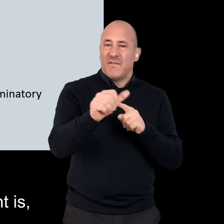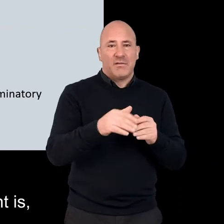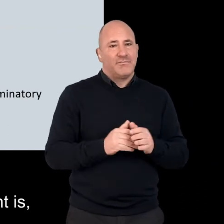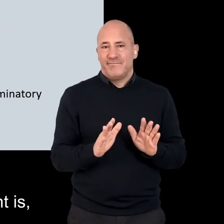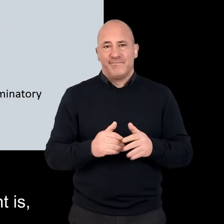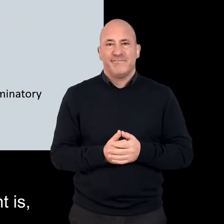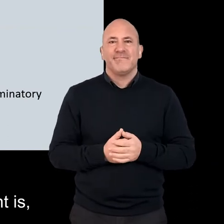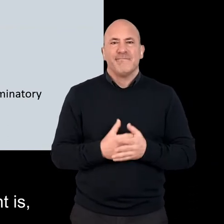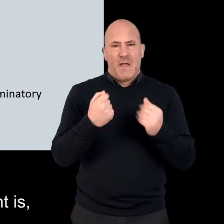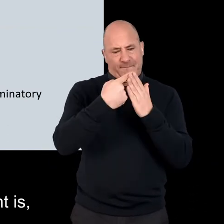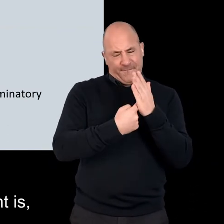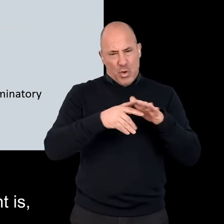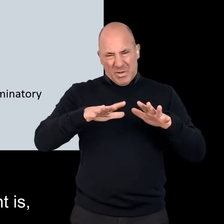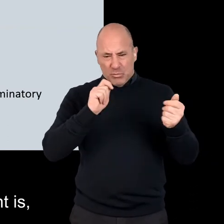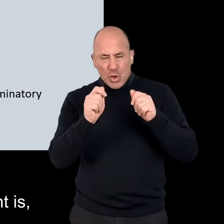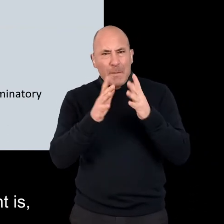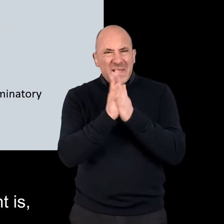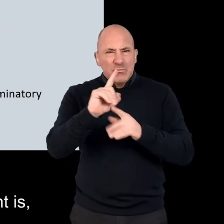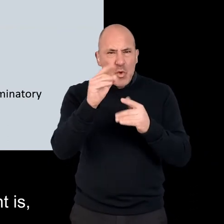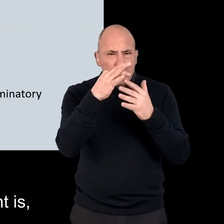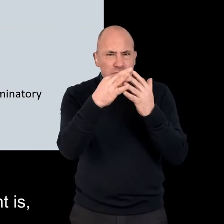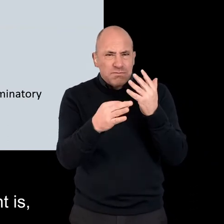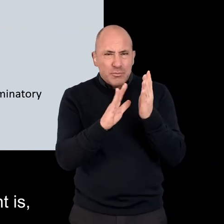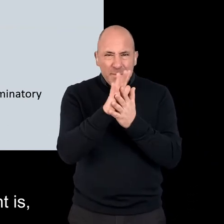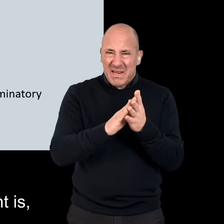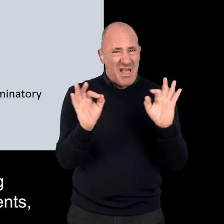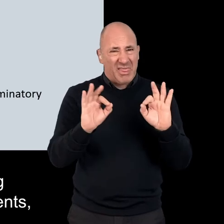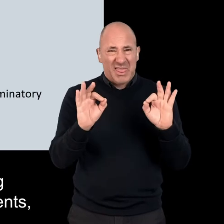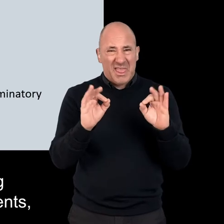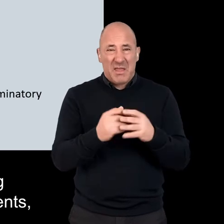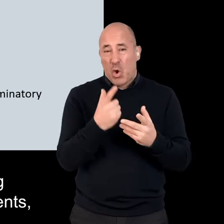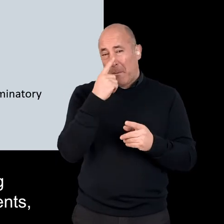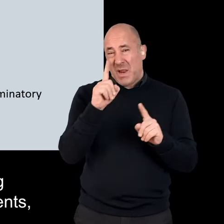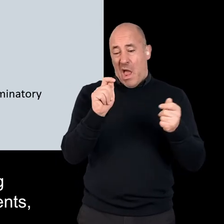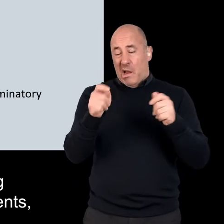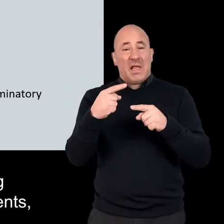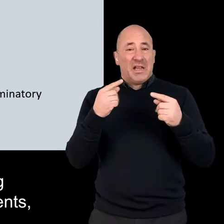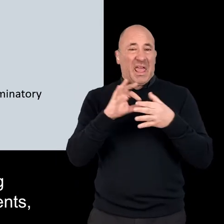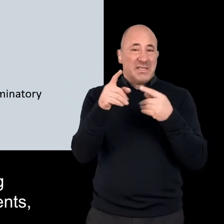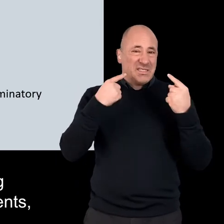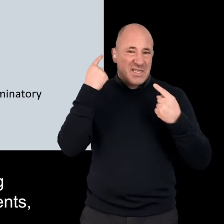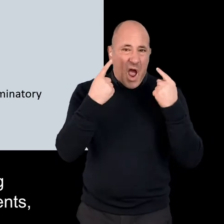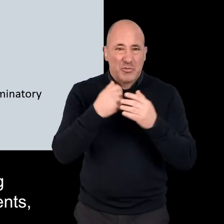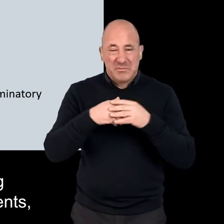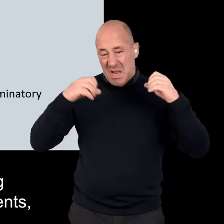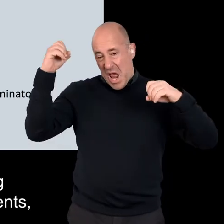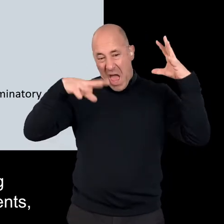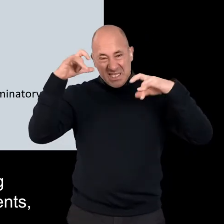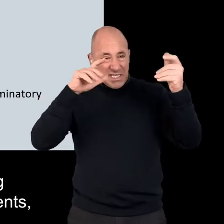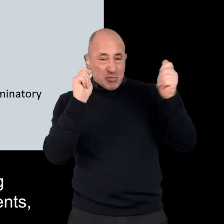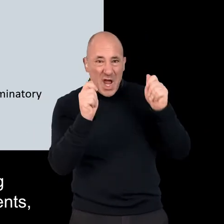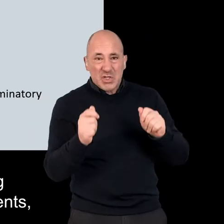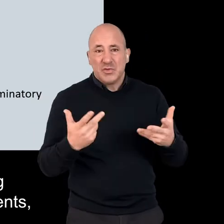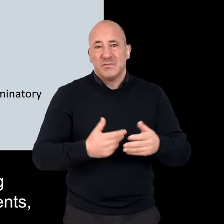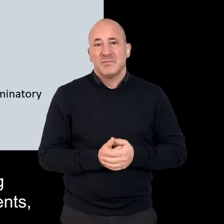set definition of what a reasonable adjustment is. But it may include something like sound and